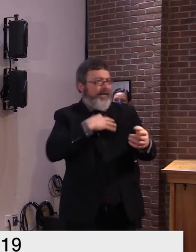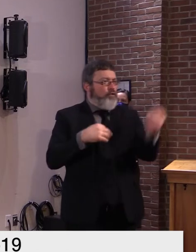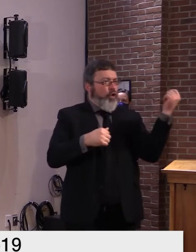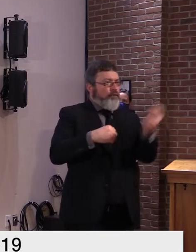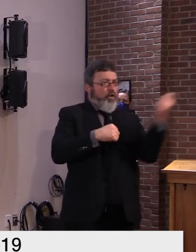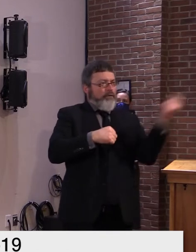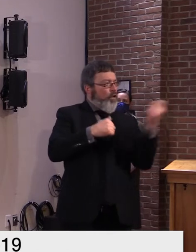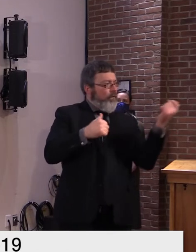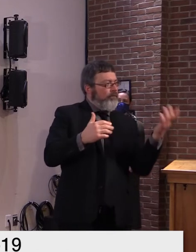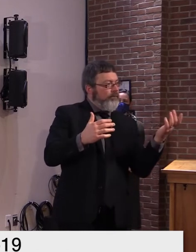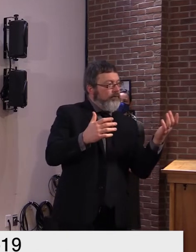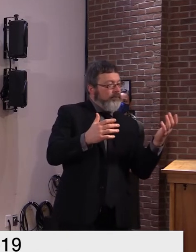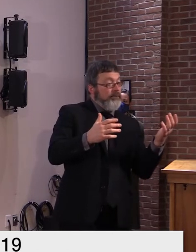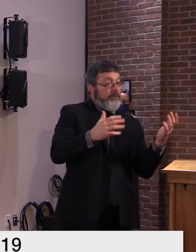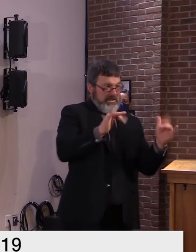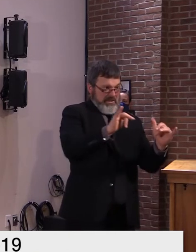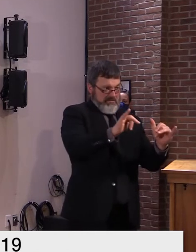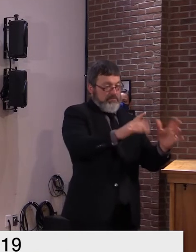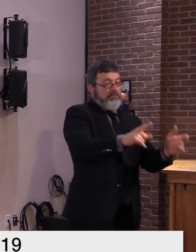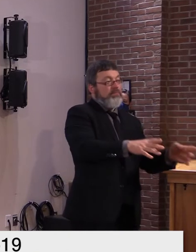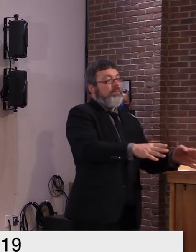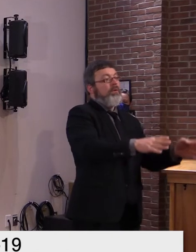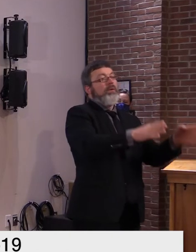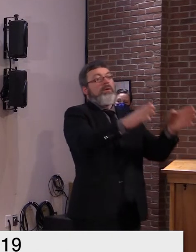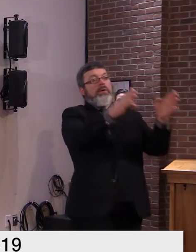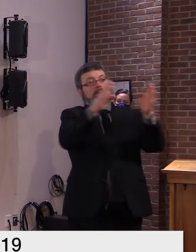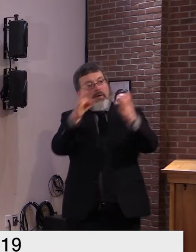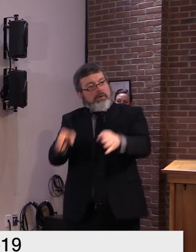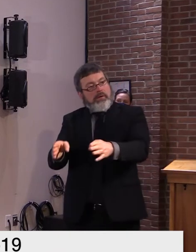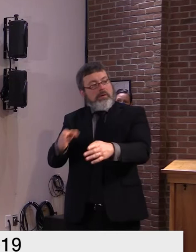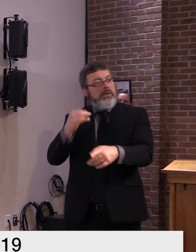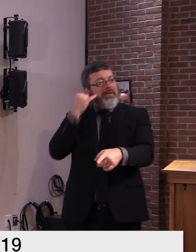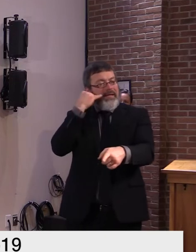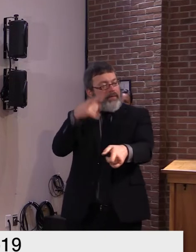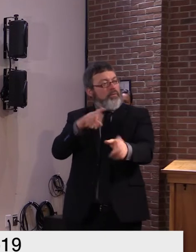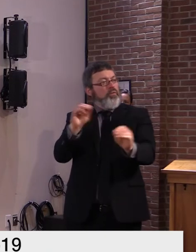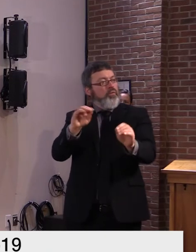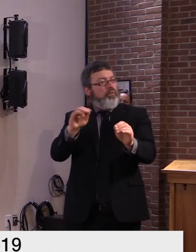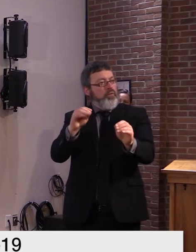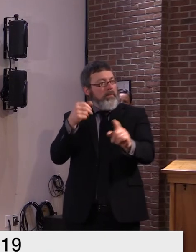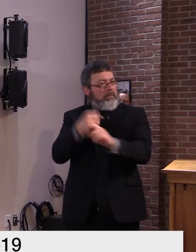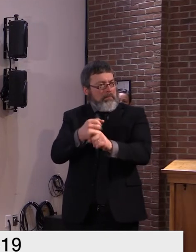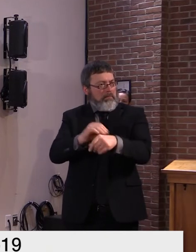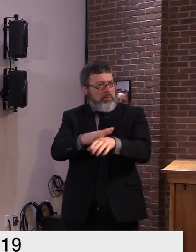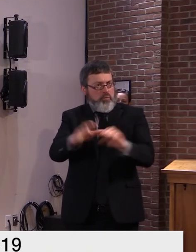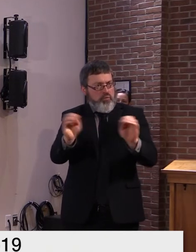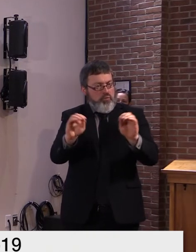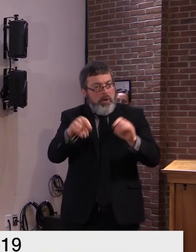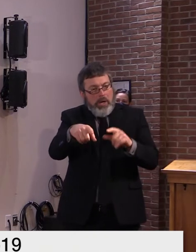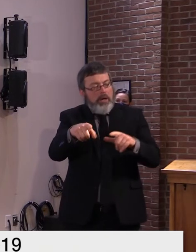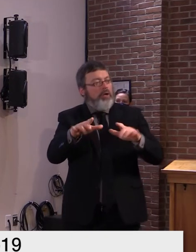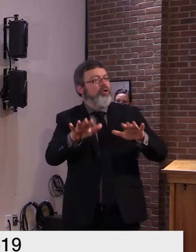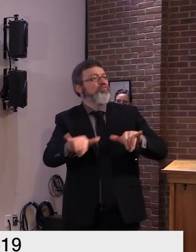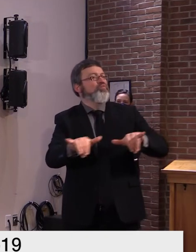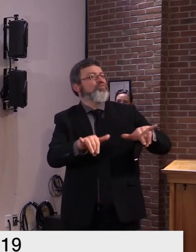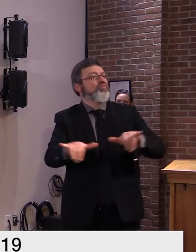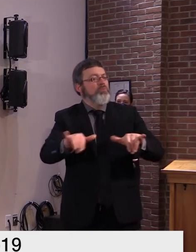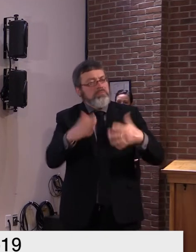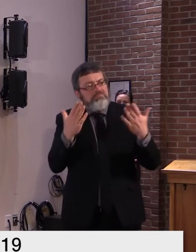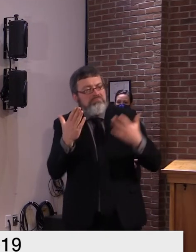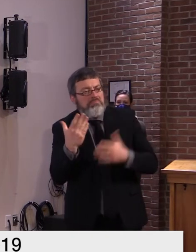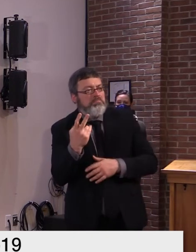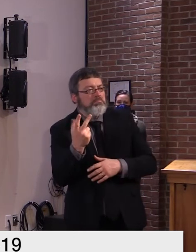to uh the various patients that are in critical need so the the